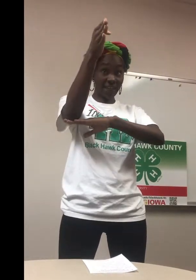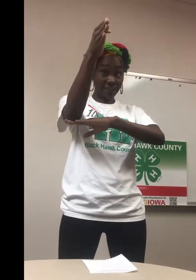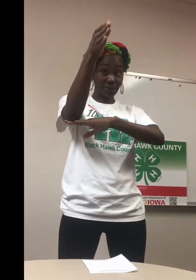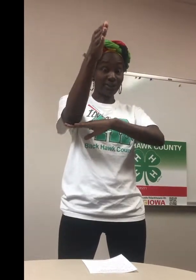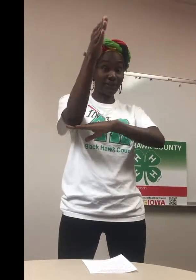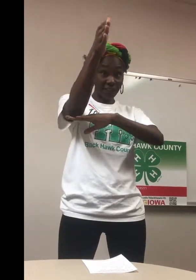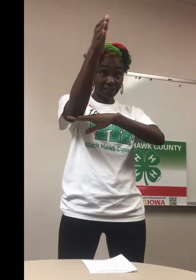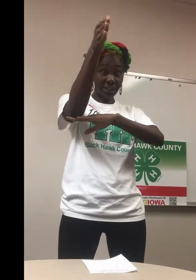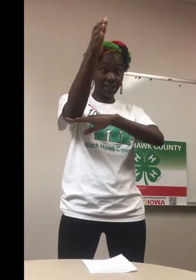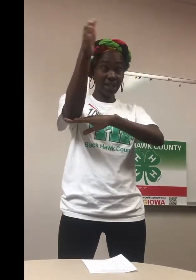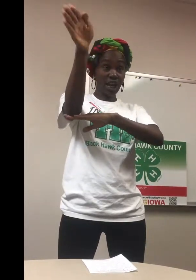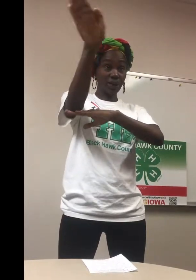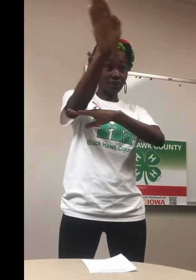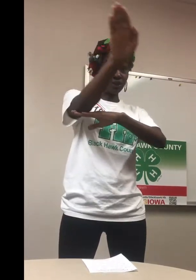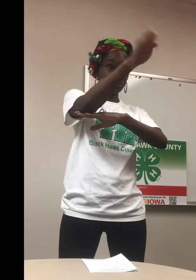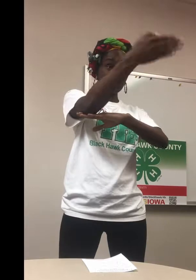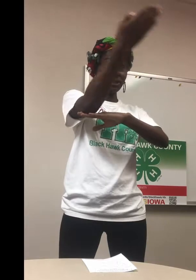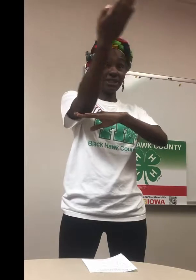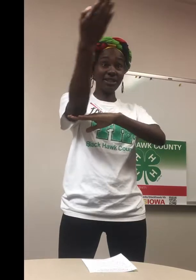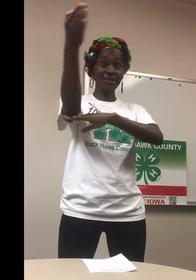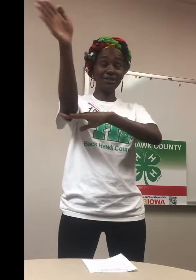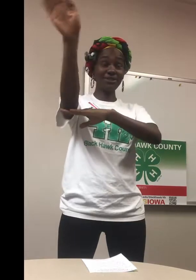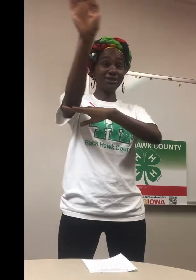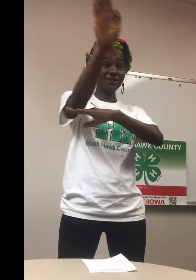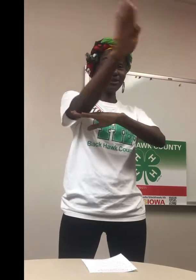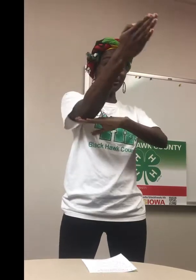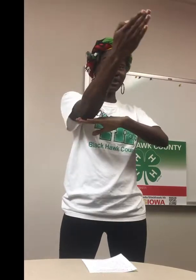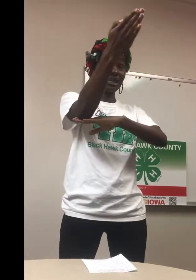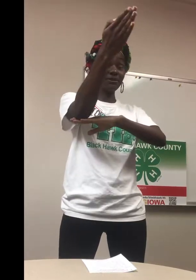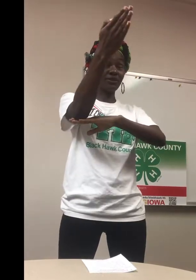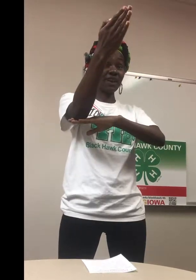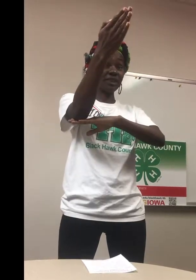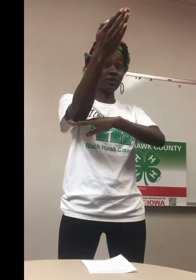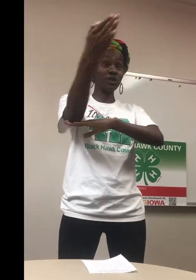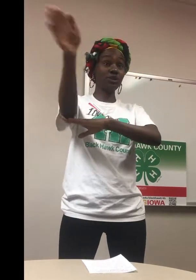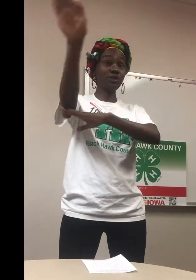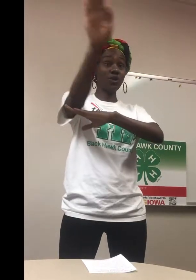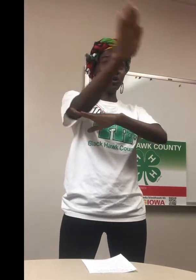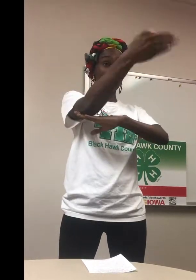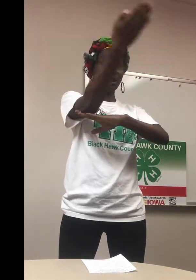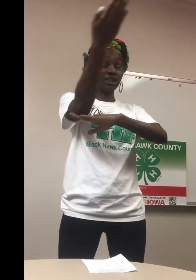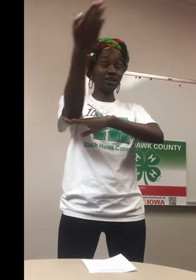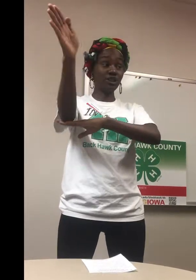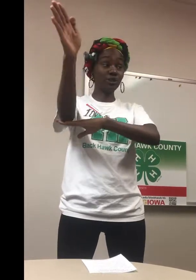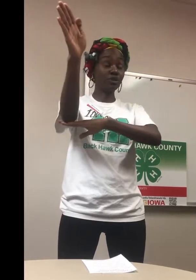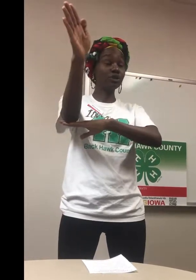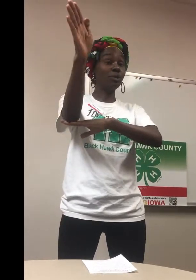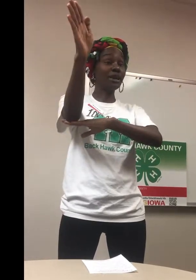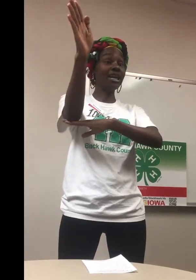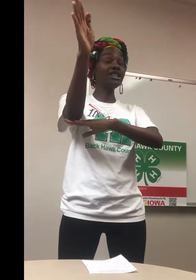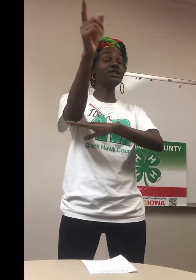flag is going to be fisted. It's going to swing, two, three. Yep, so flag one, two, one, two. So pledge,